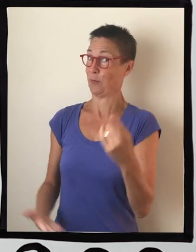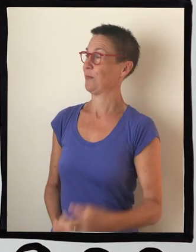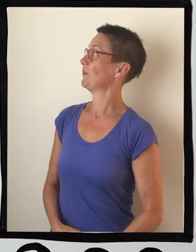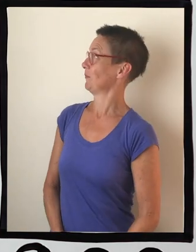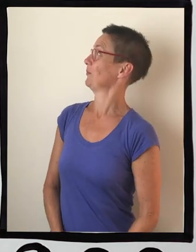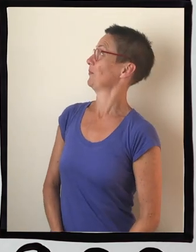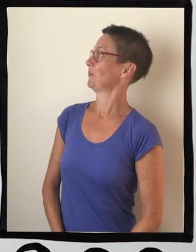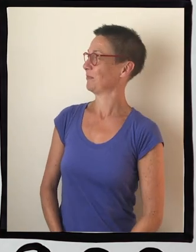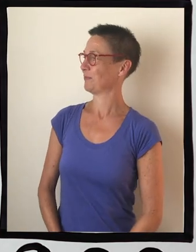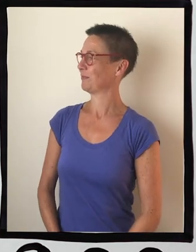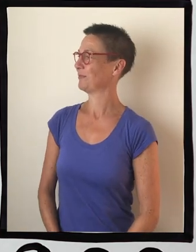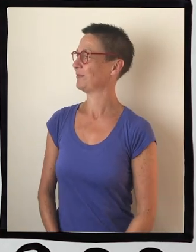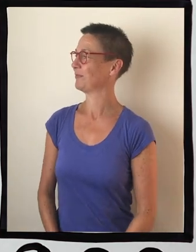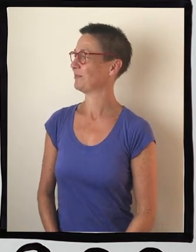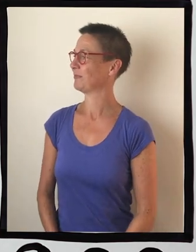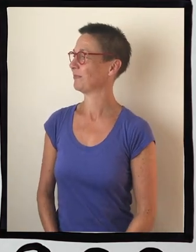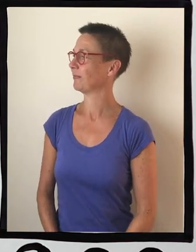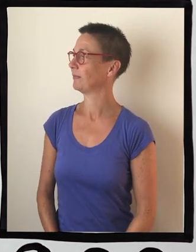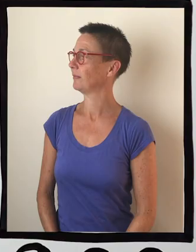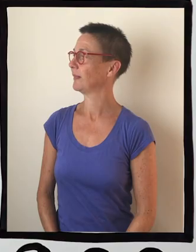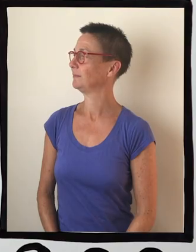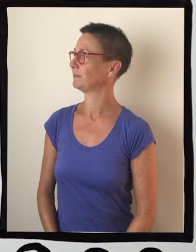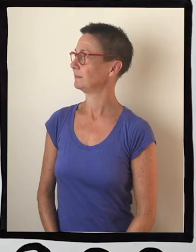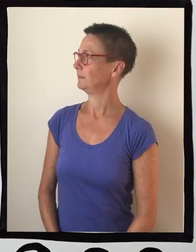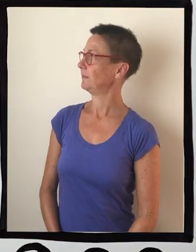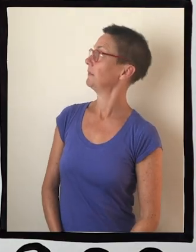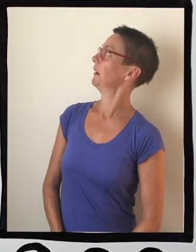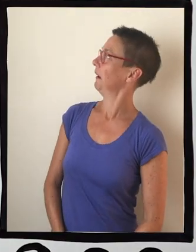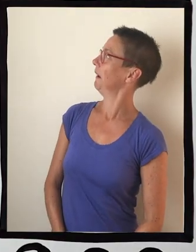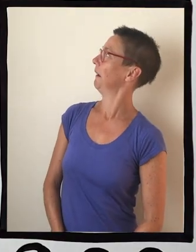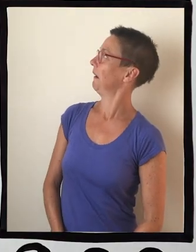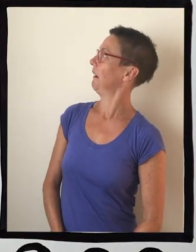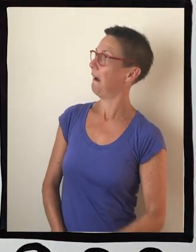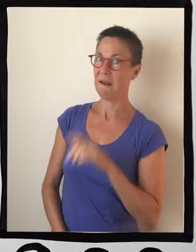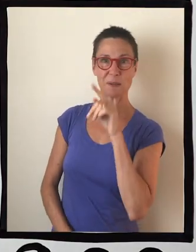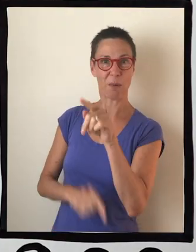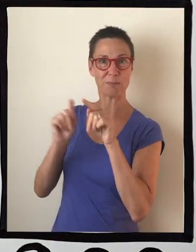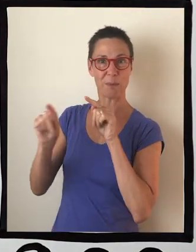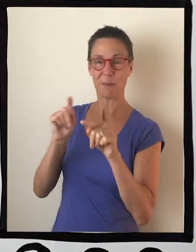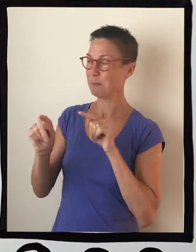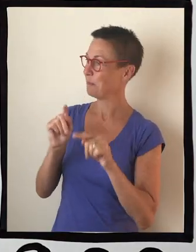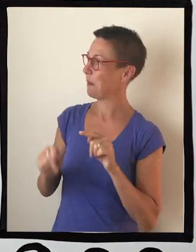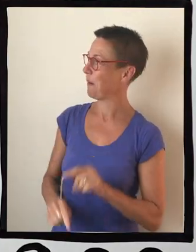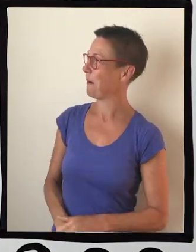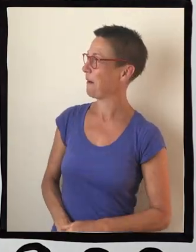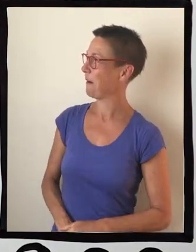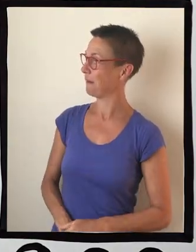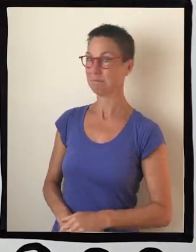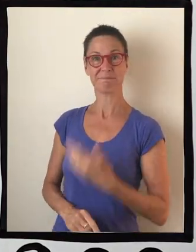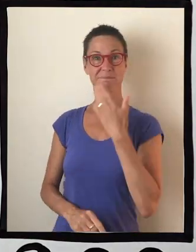Here we go. There's one for you, Argy. Oh, spotty. And here's another foot for me. Now, as you can see, I've